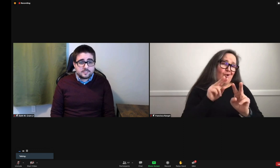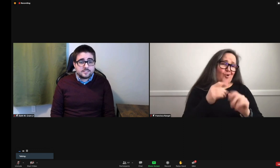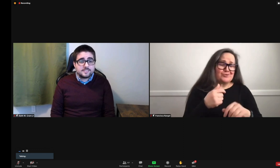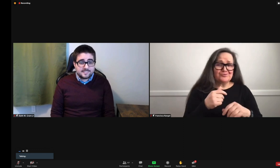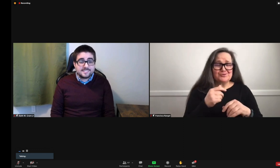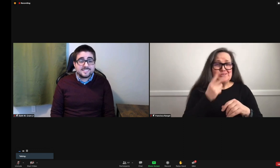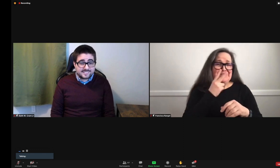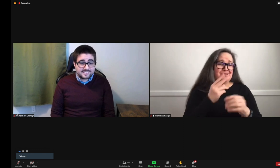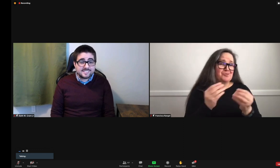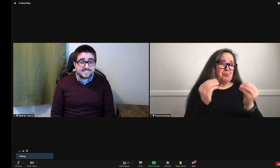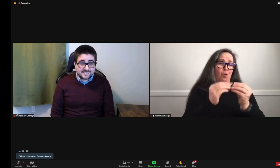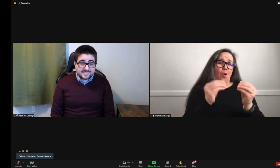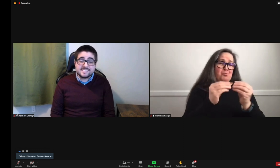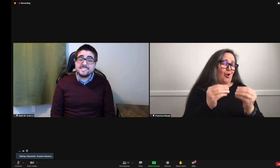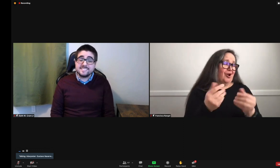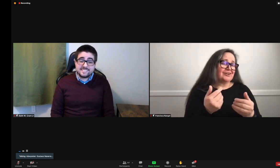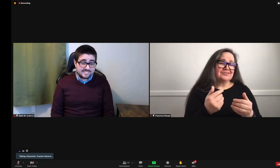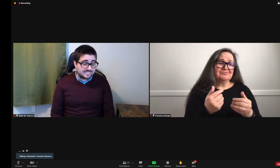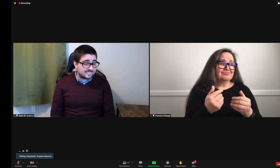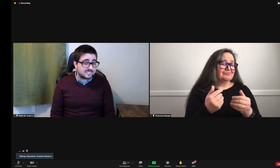And I look forward to seeing more of those.